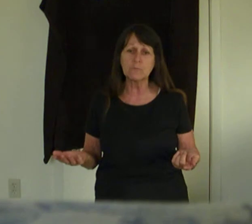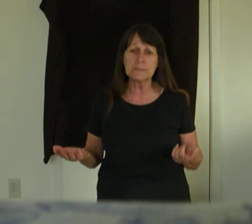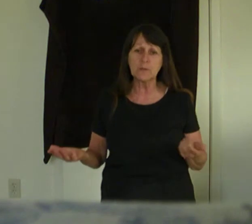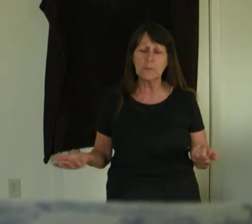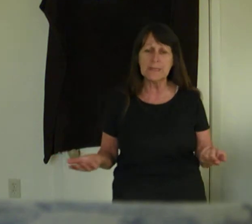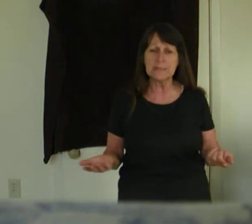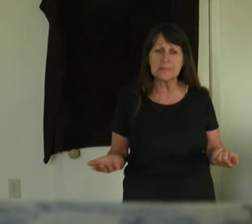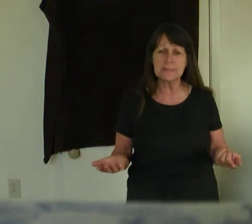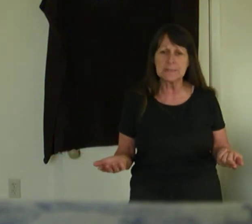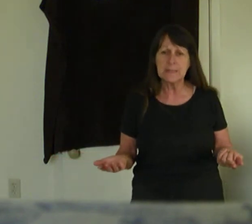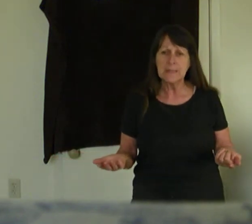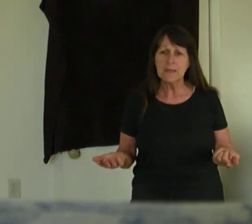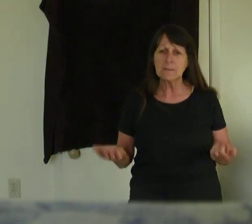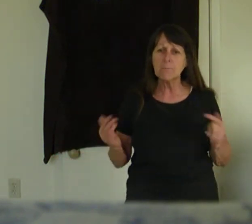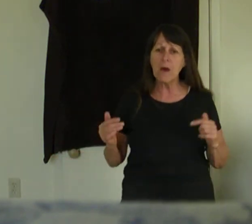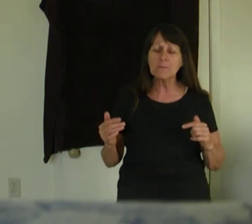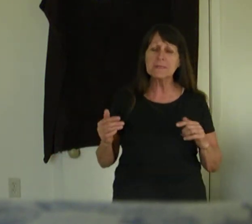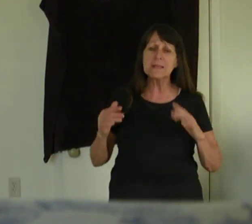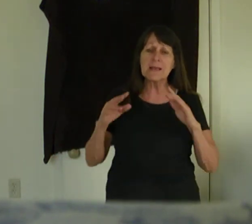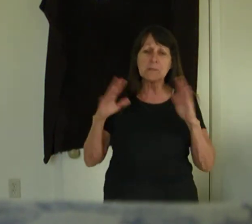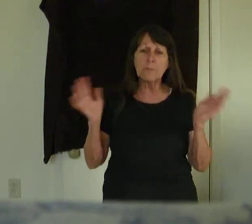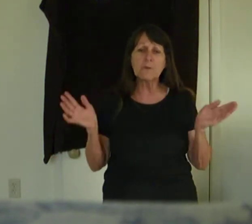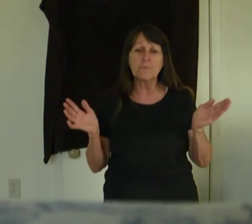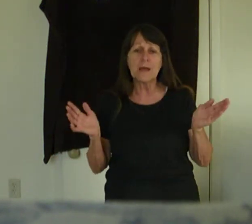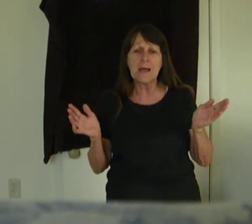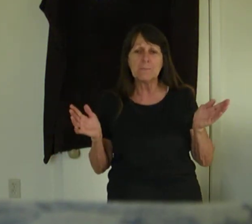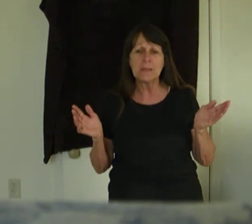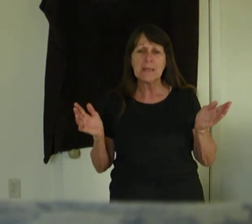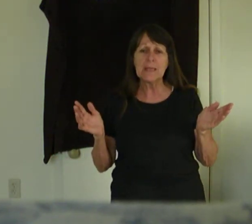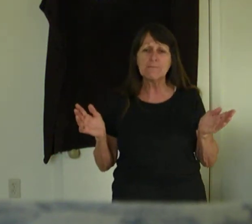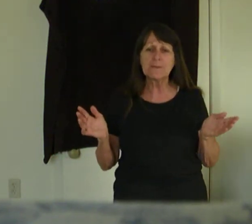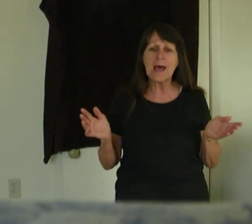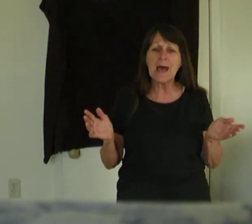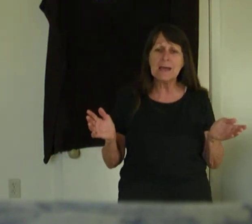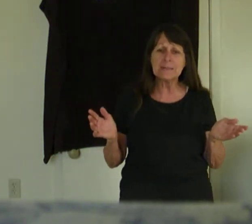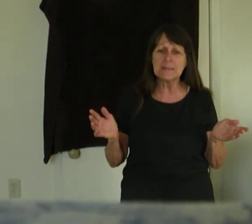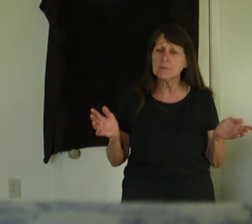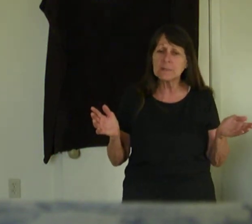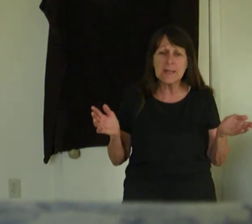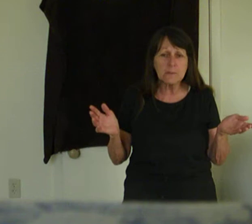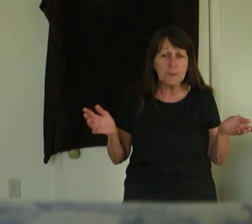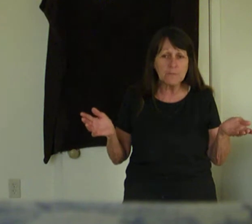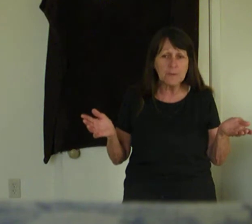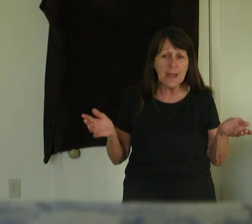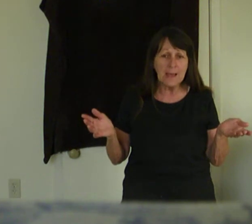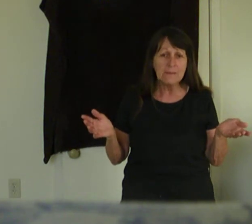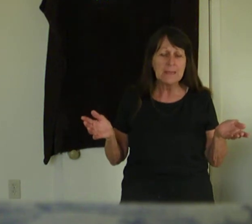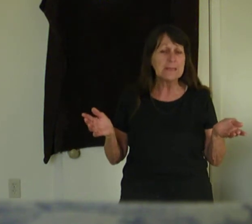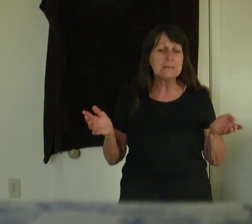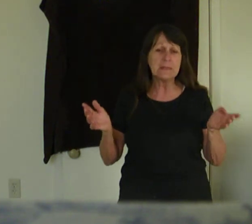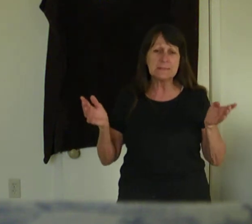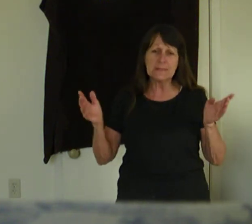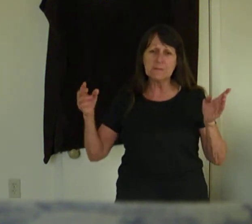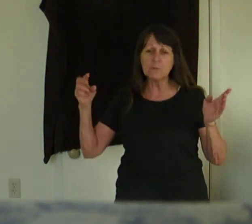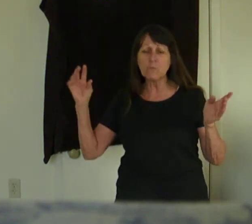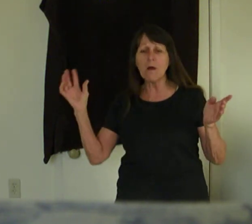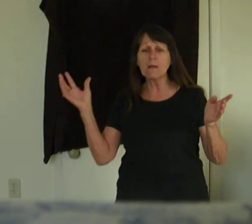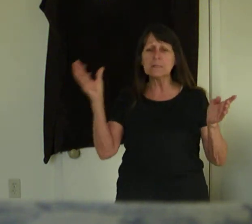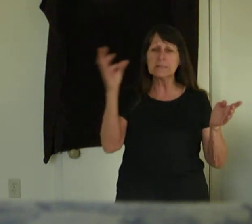disobedience. The moth is like the butterfly. It flies and it looks like a butterfly. It's even drawn to the